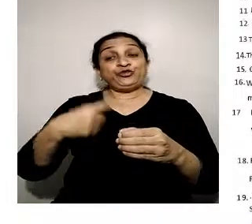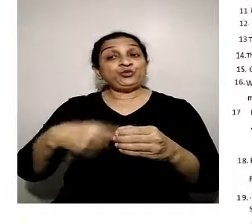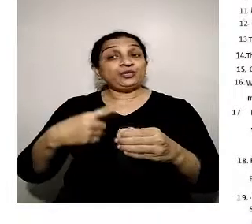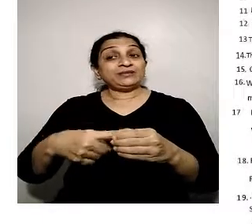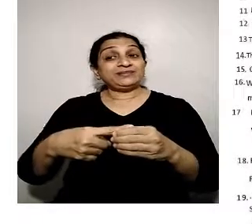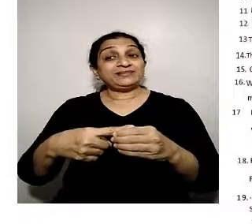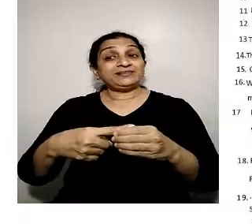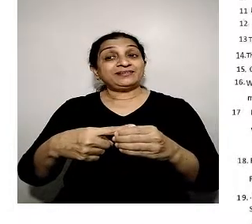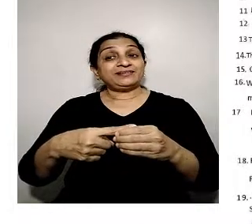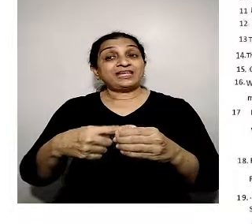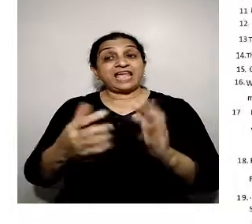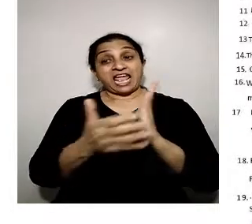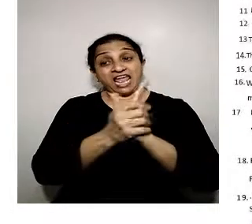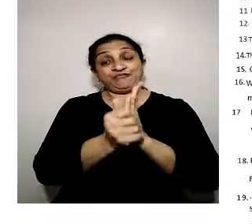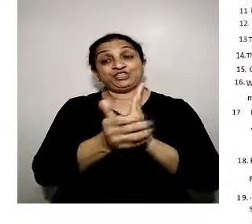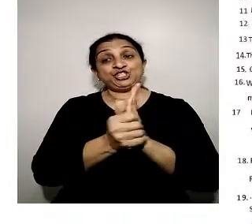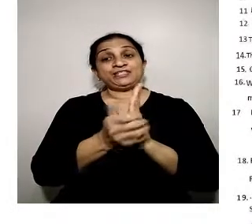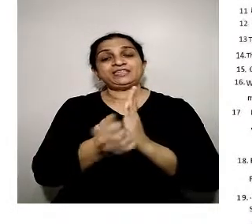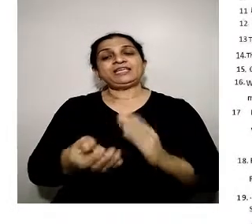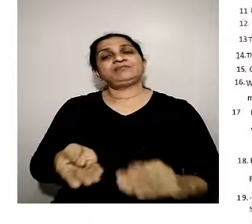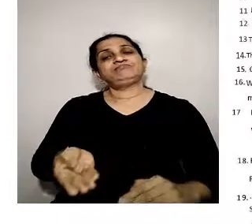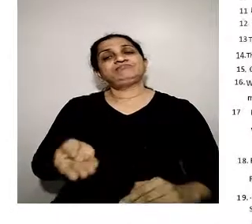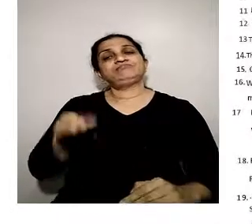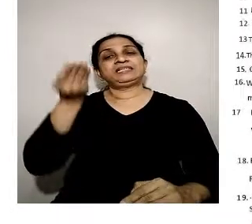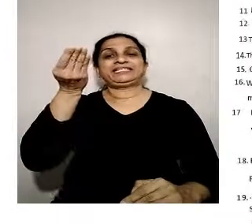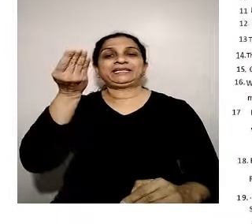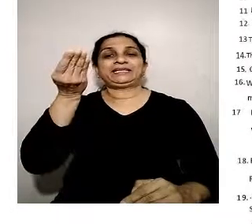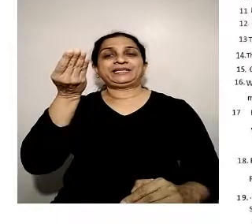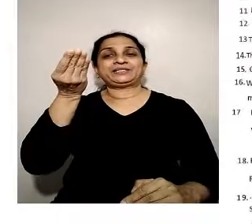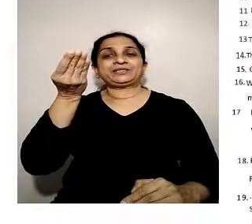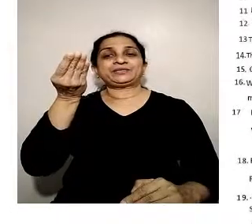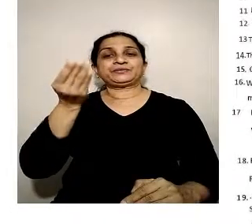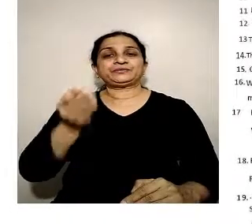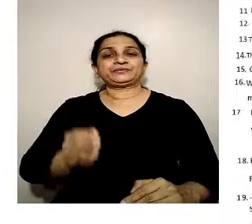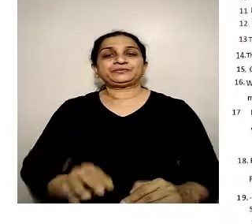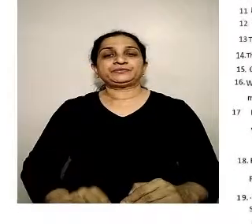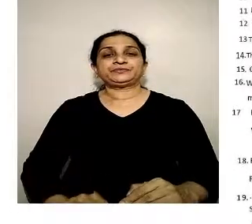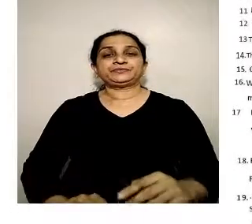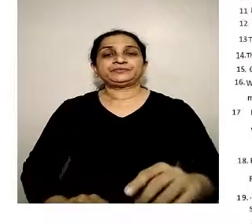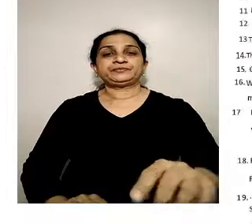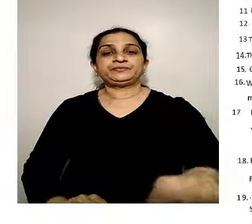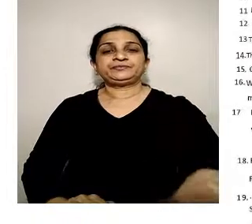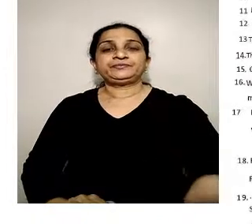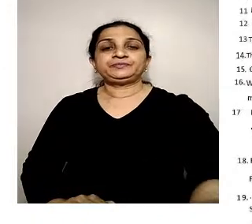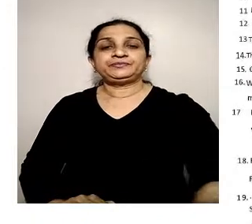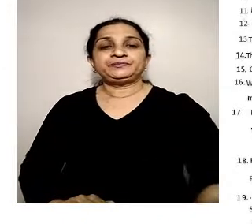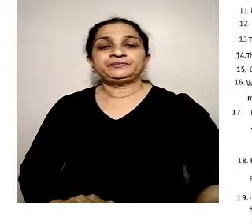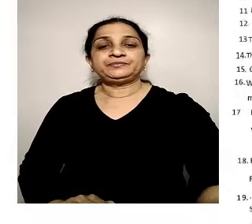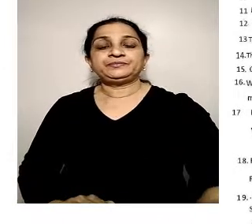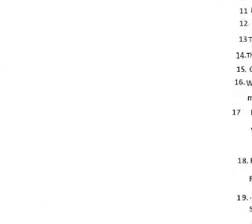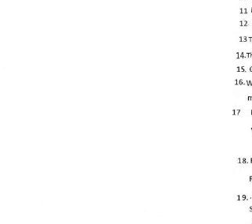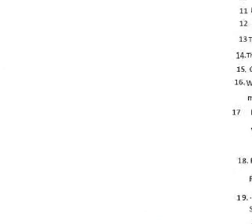Second. Fuel efficiency is increased. Two. Two. Three. Three. You